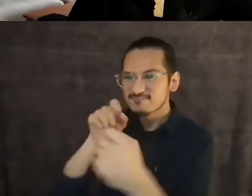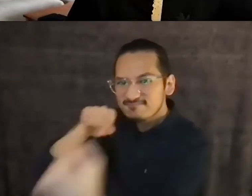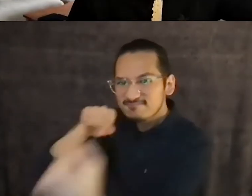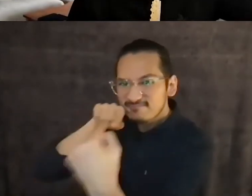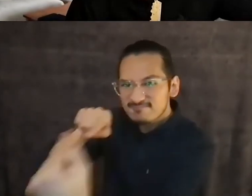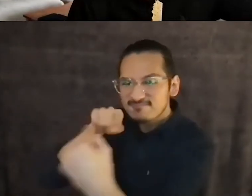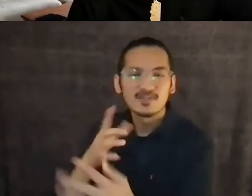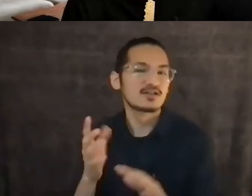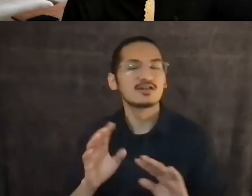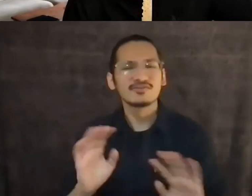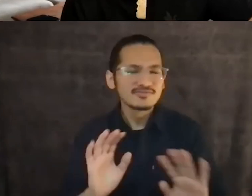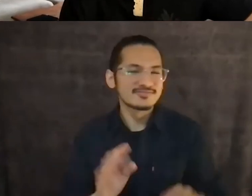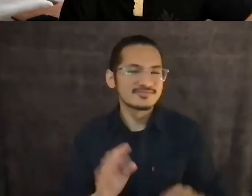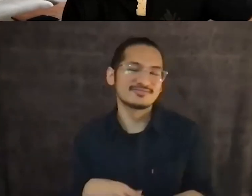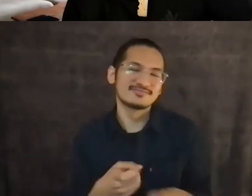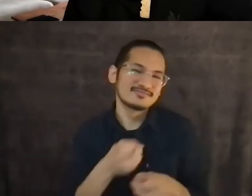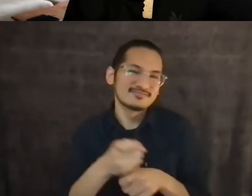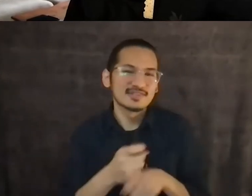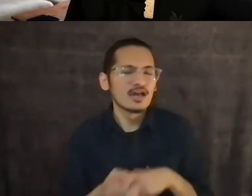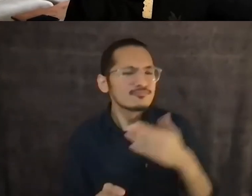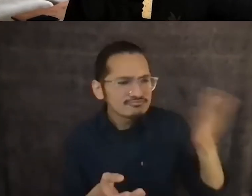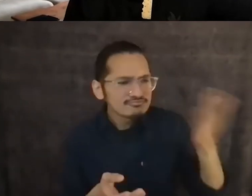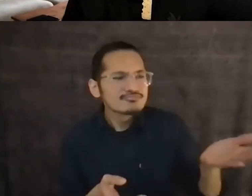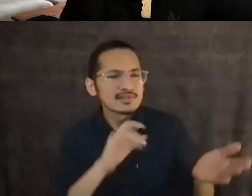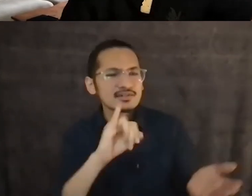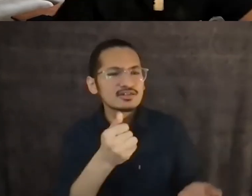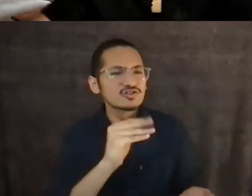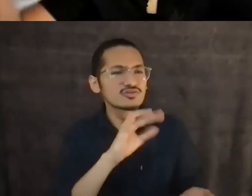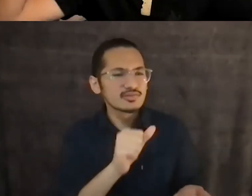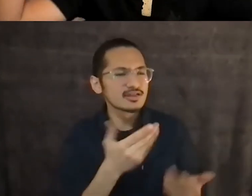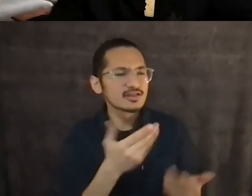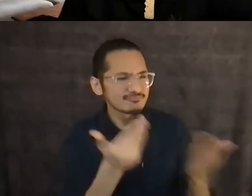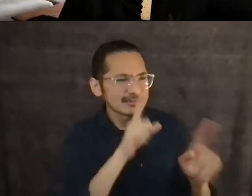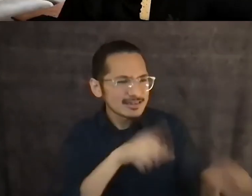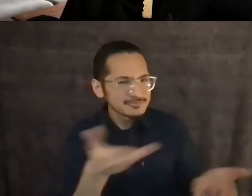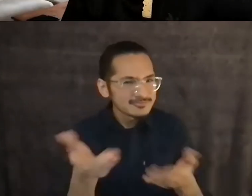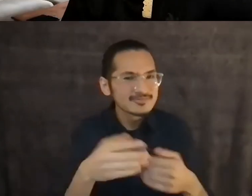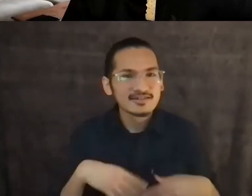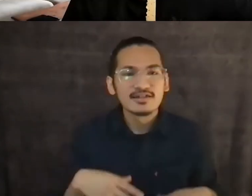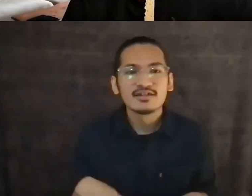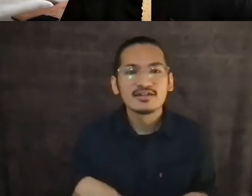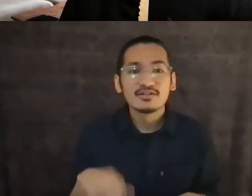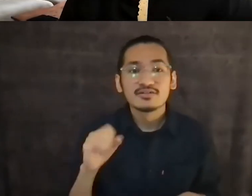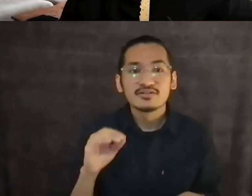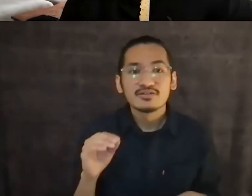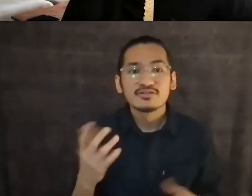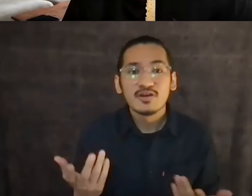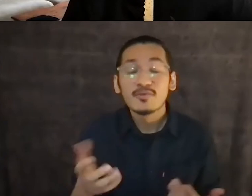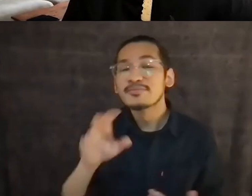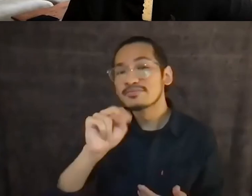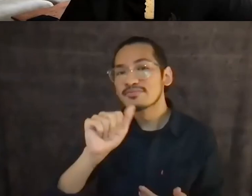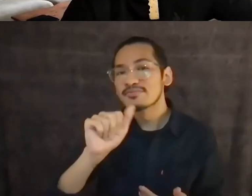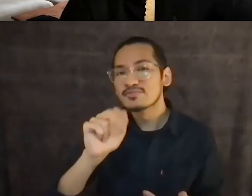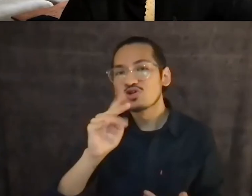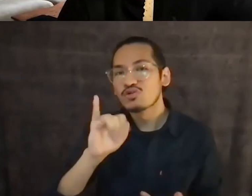No, you answer. Um, how do you approach fellow scholars? Well, first of all, hi, Naomi. Naomi's my student. Um,